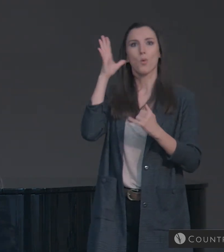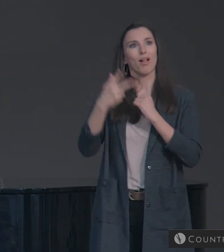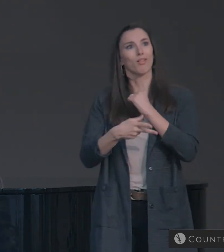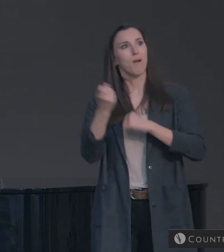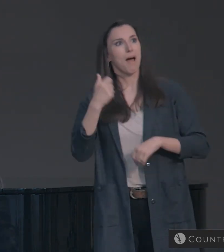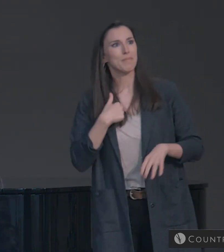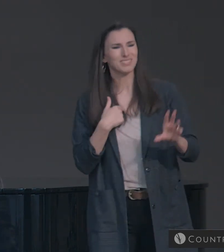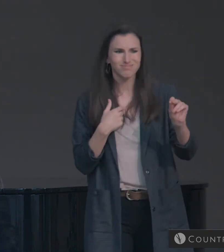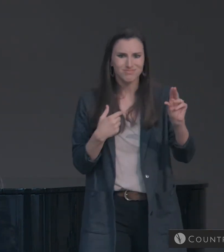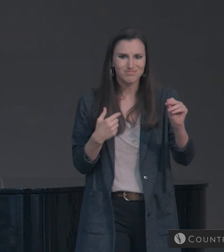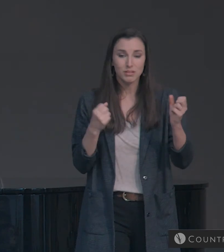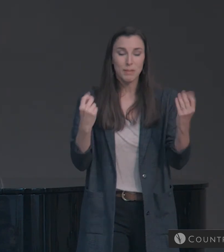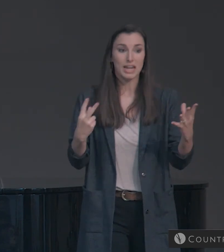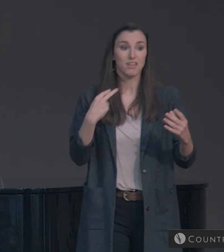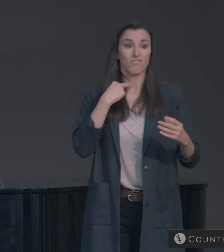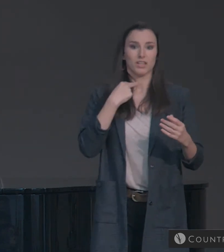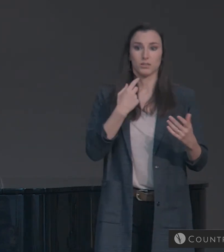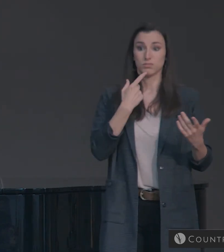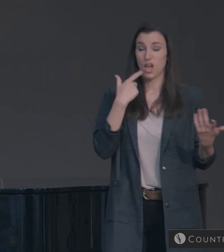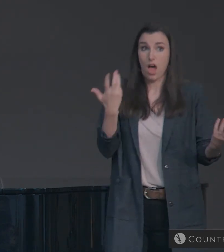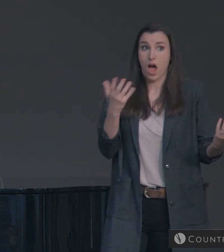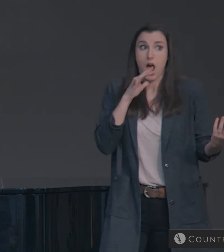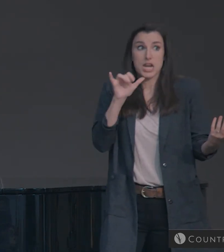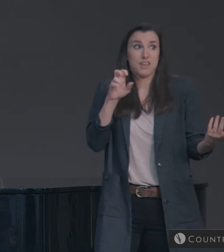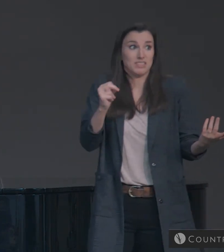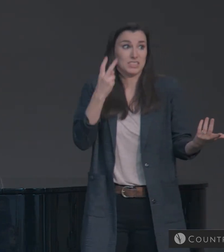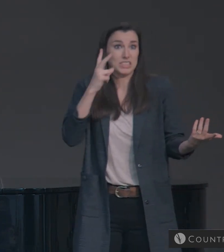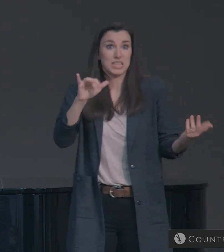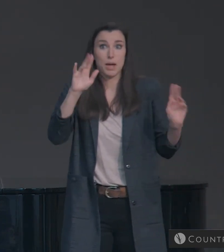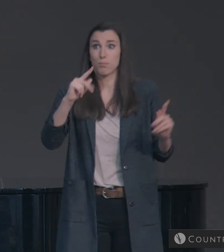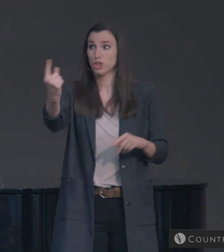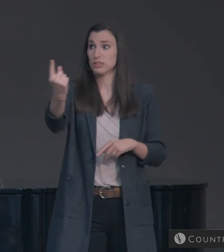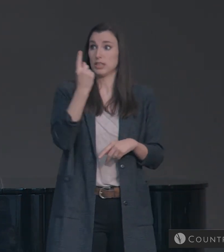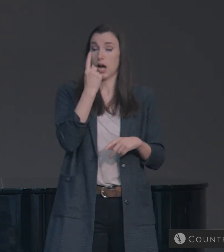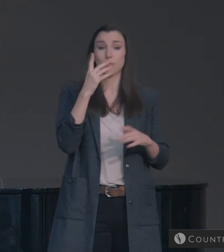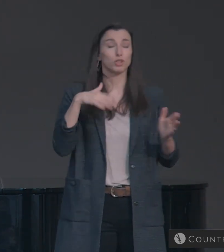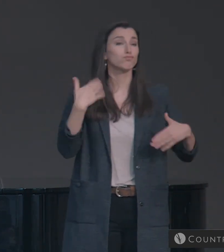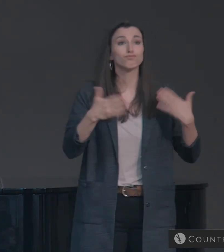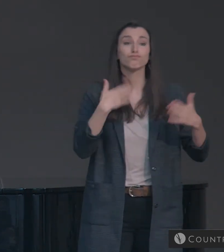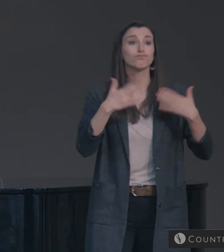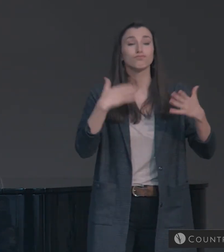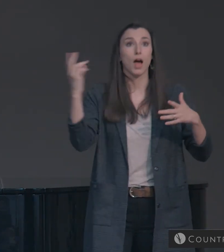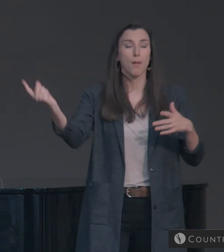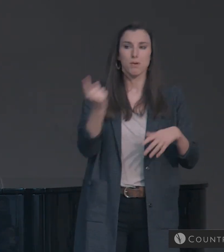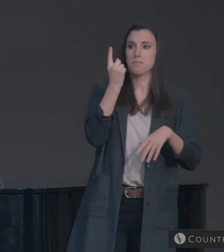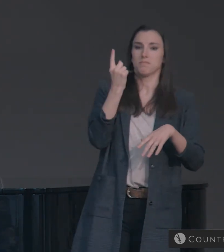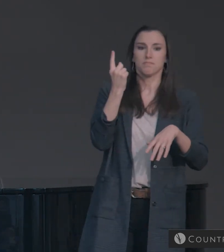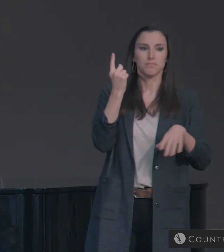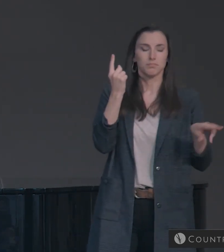fact, a lot of victims will just say that they never even saw the person approaching them. They were just there.